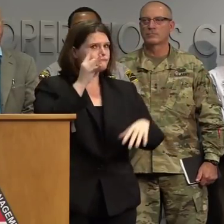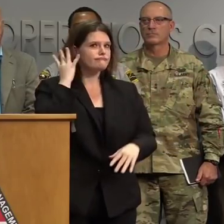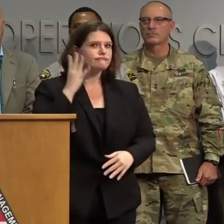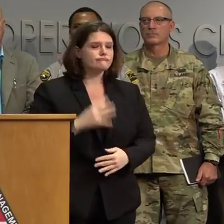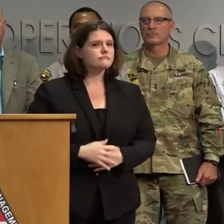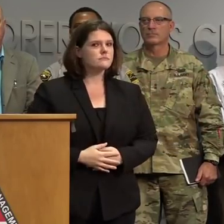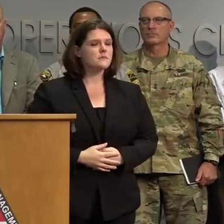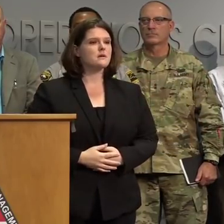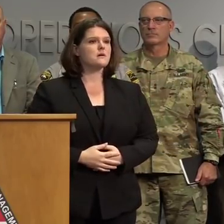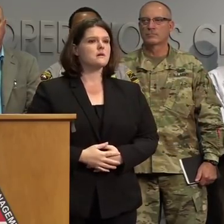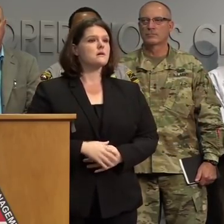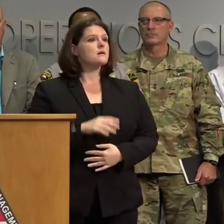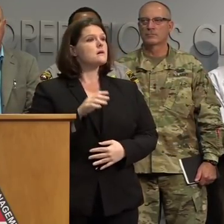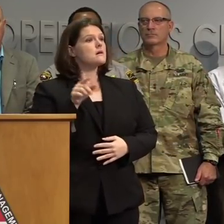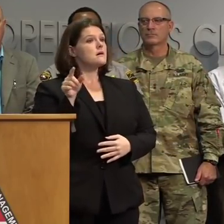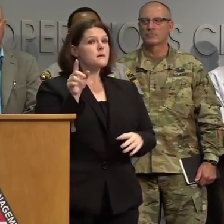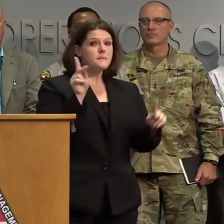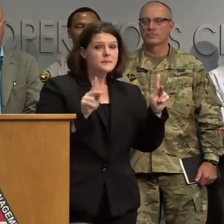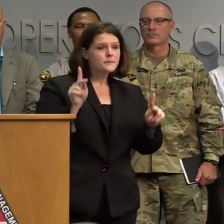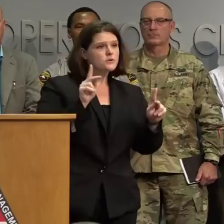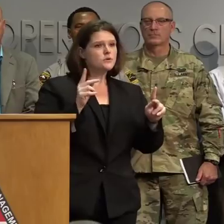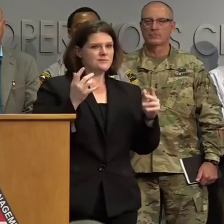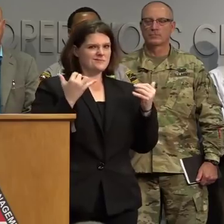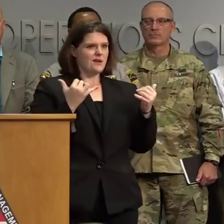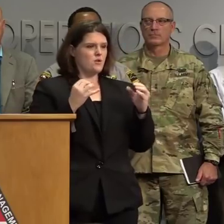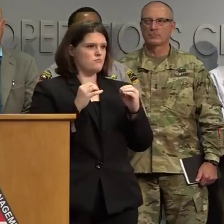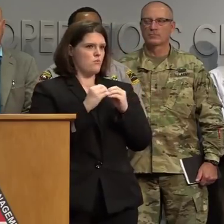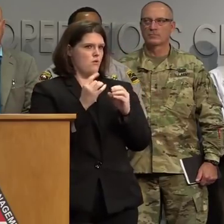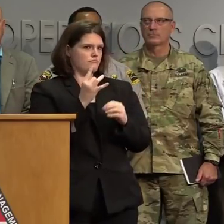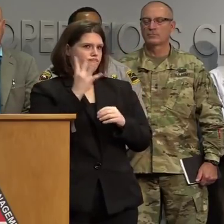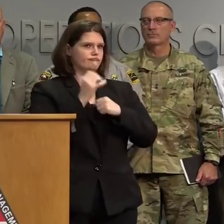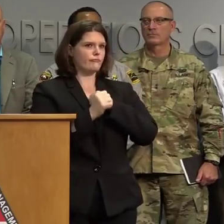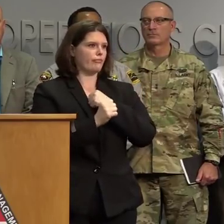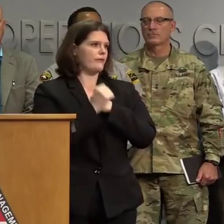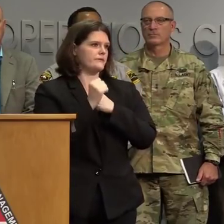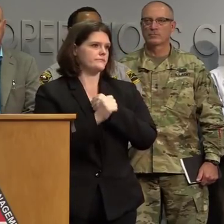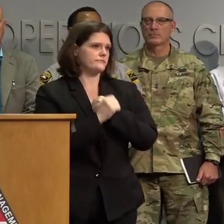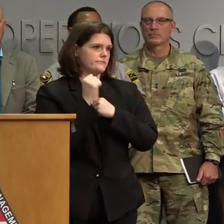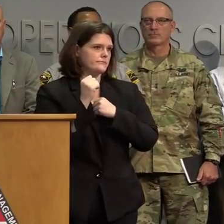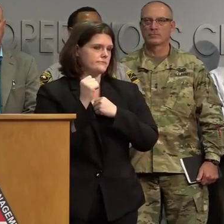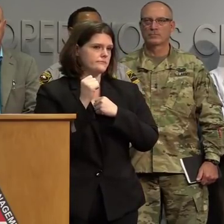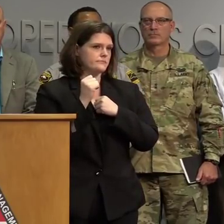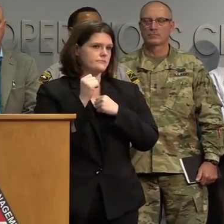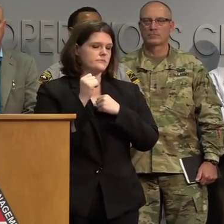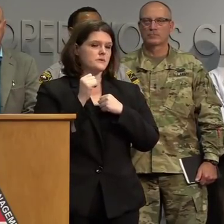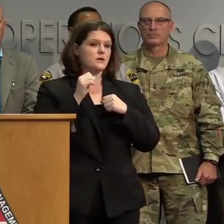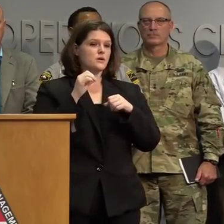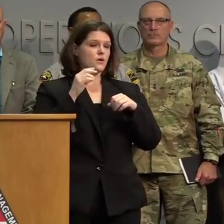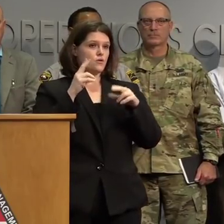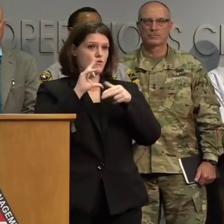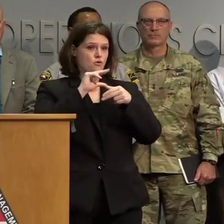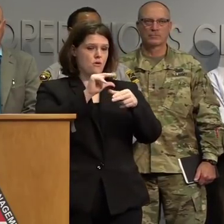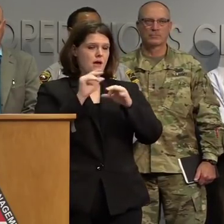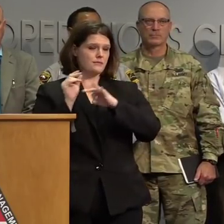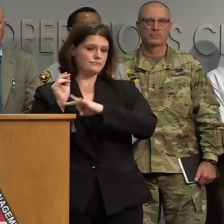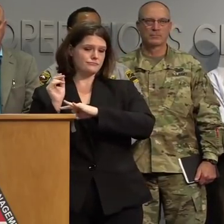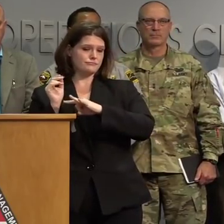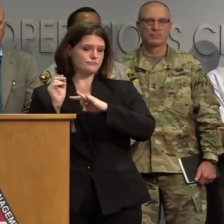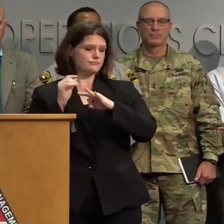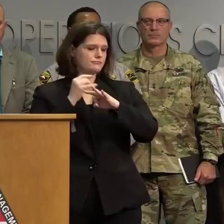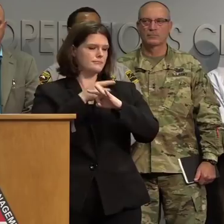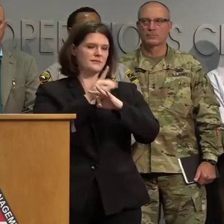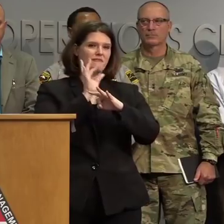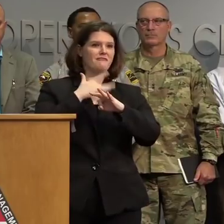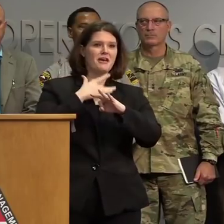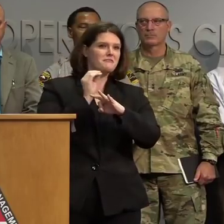people now face imminent threat than when the storm was just offshore. I cannot